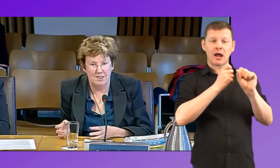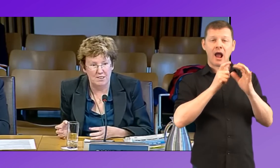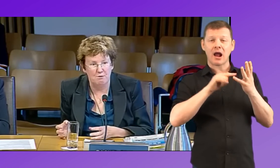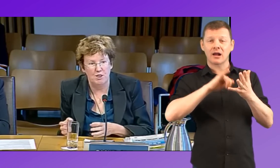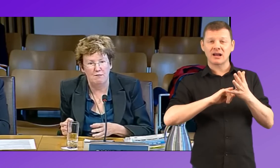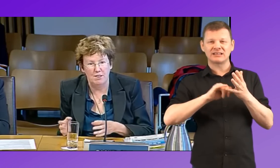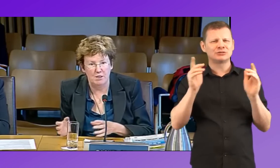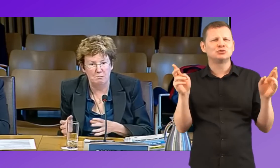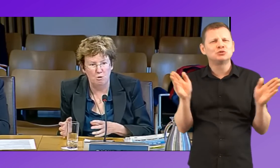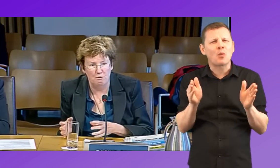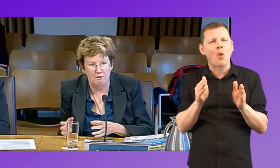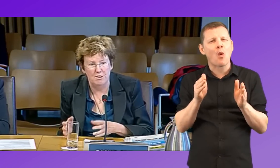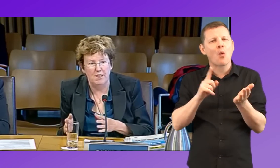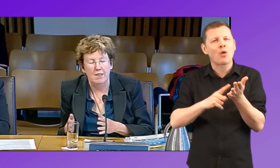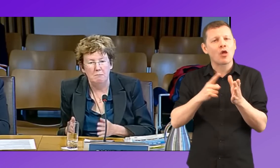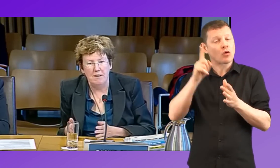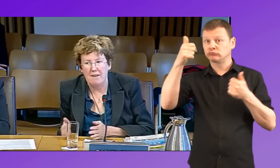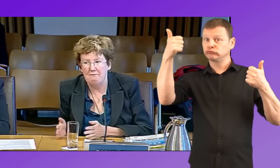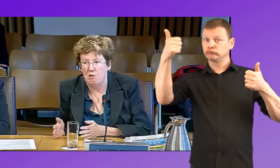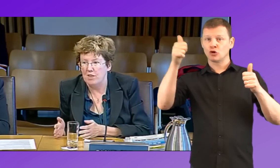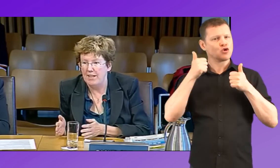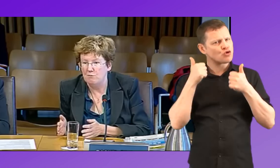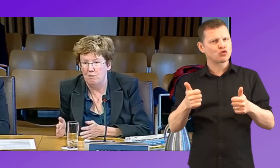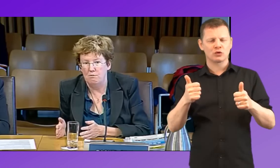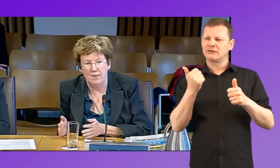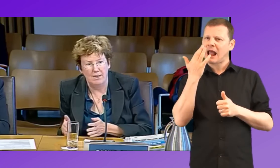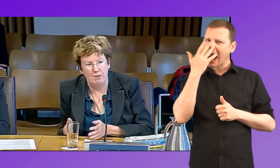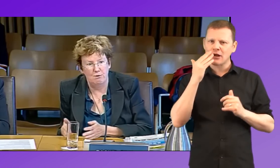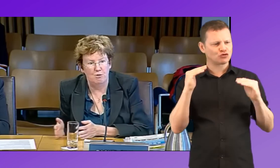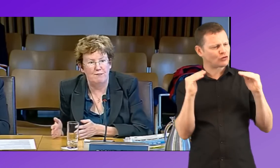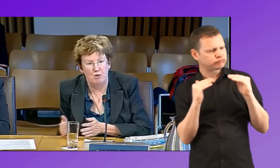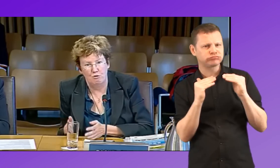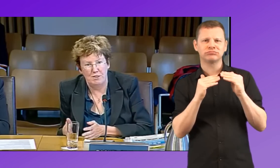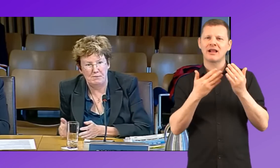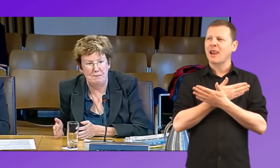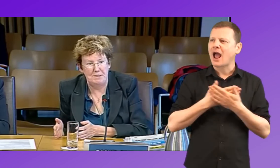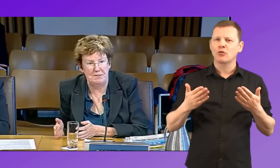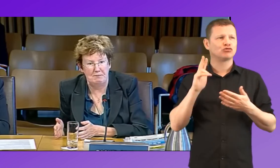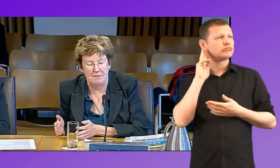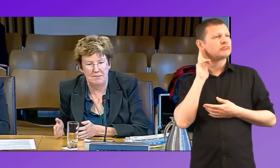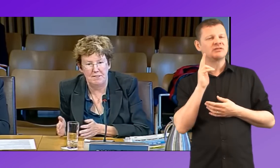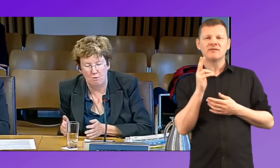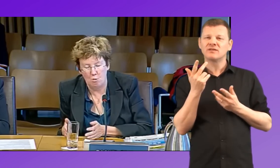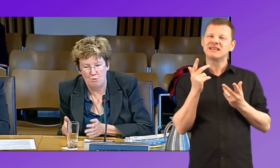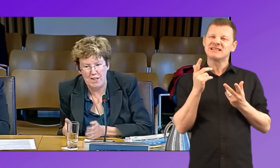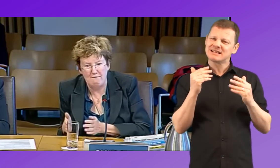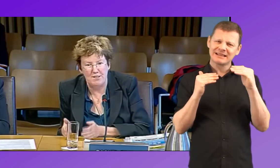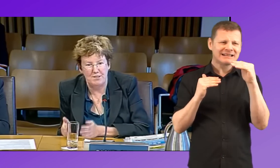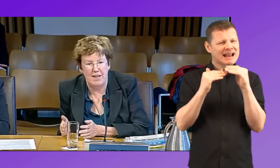successful service. It's a small authority, but they have got age appropriate language for all deaf children who have been, or nearest to